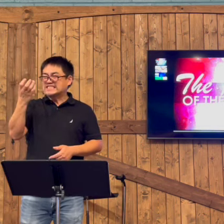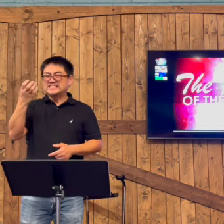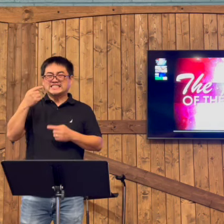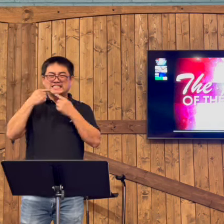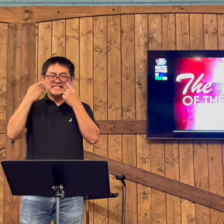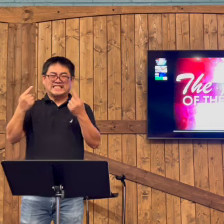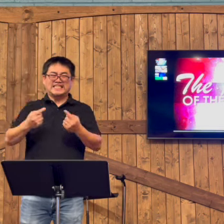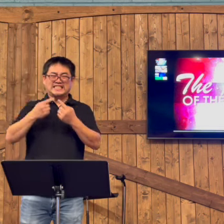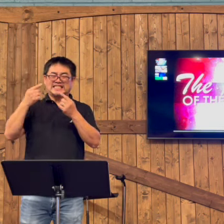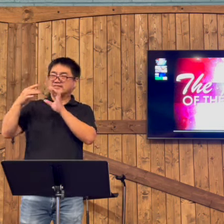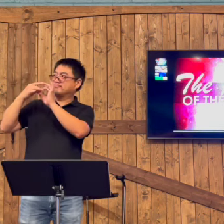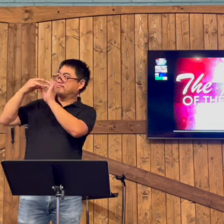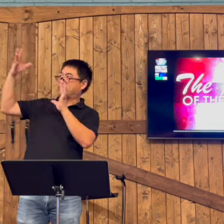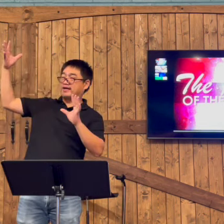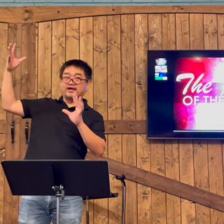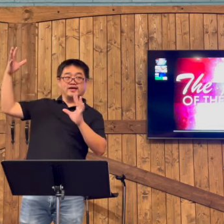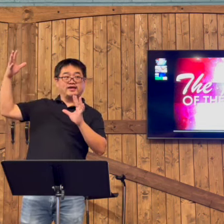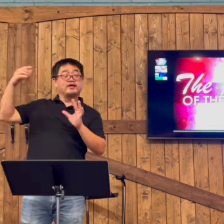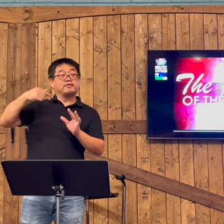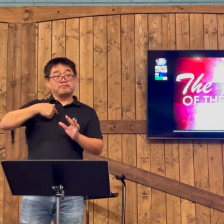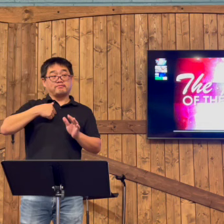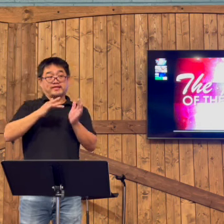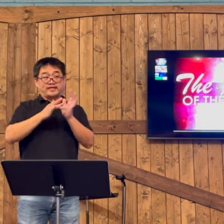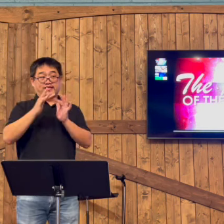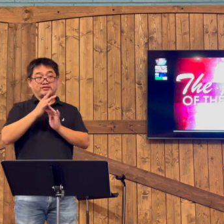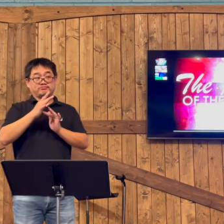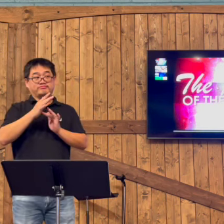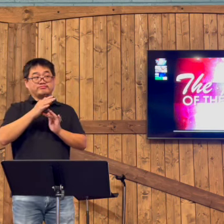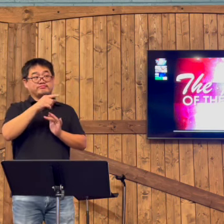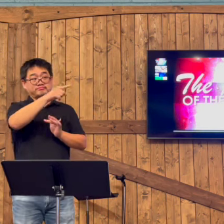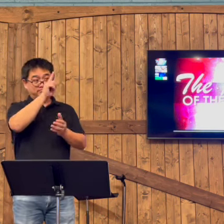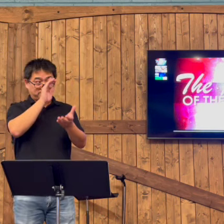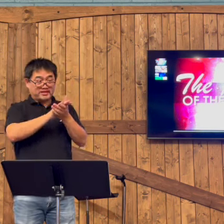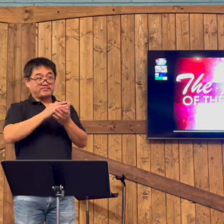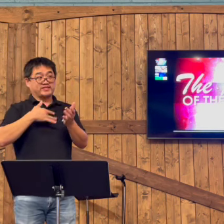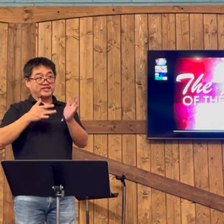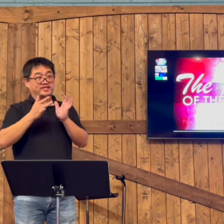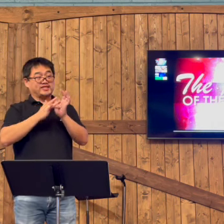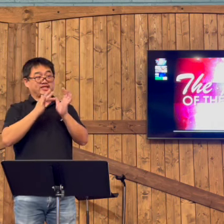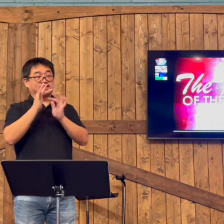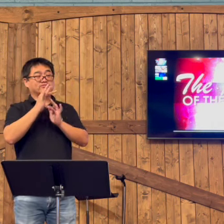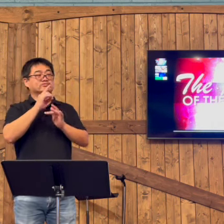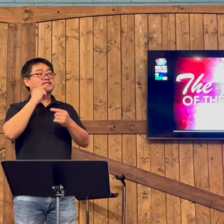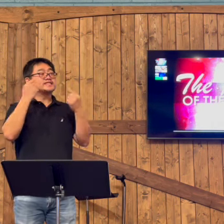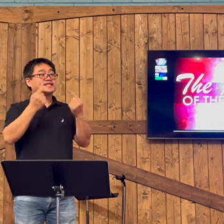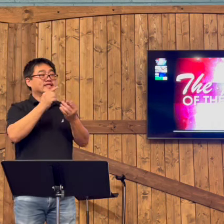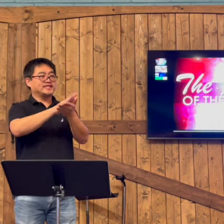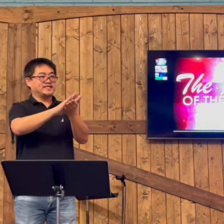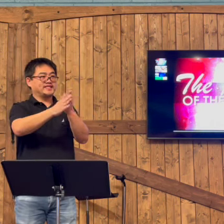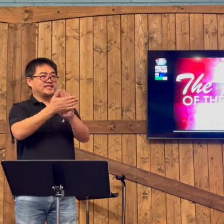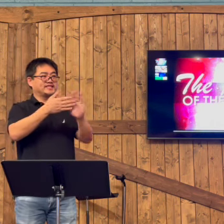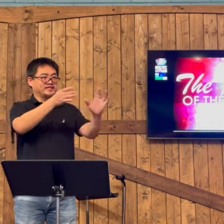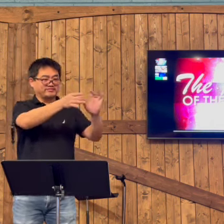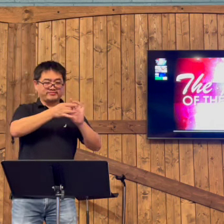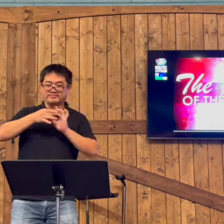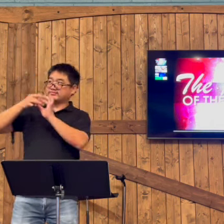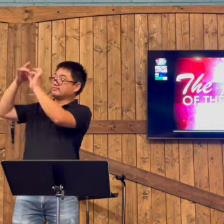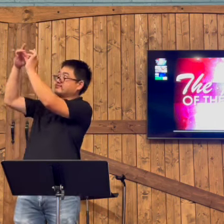Now remember Adam. He ate the fruit that he wasn't supposed to. And that caused sin to enter the world. And that